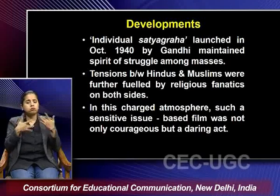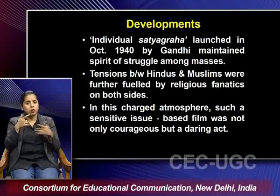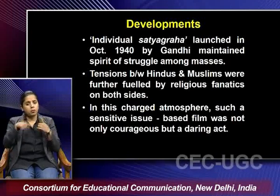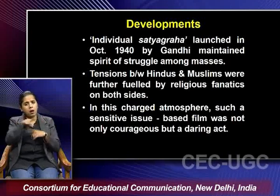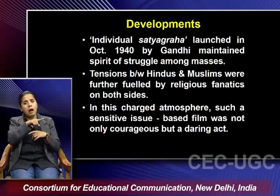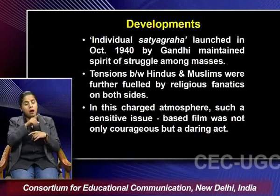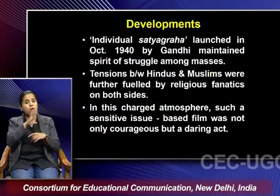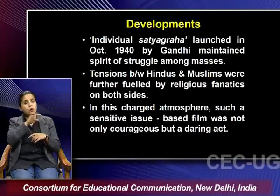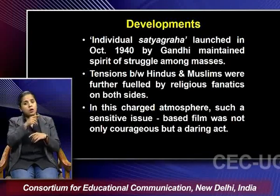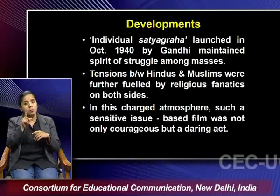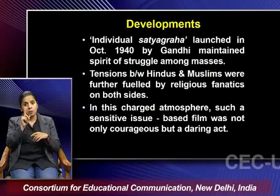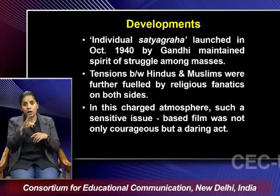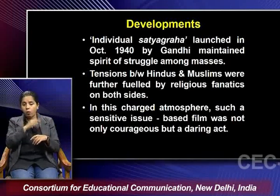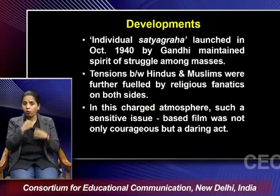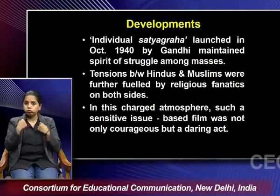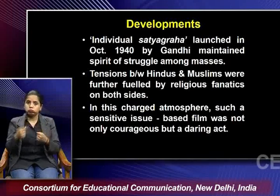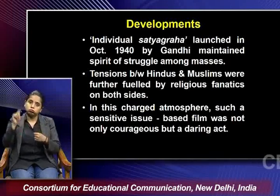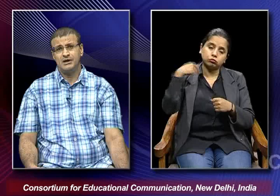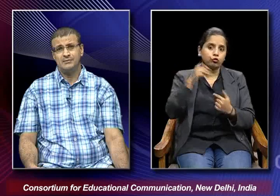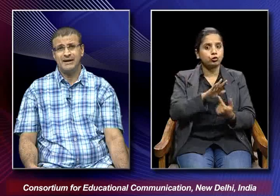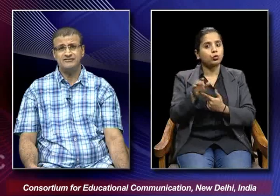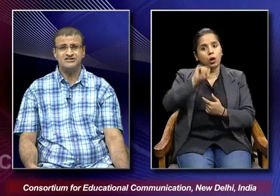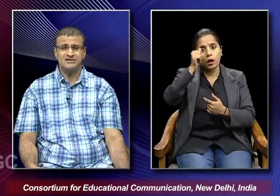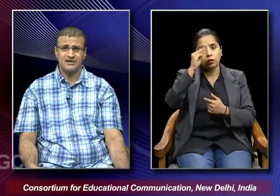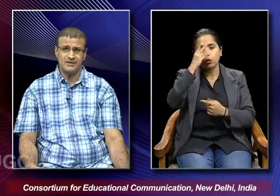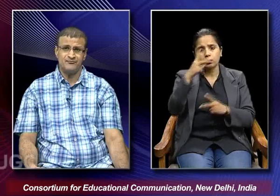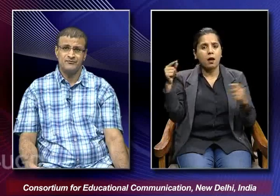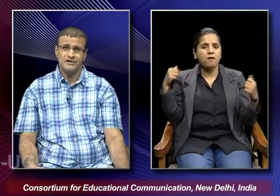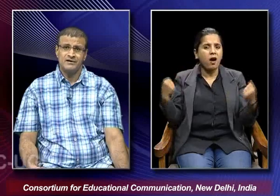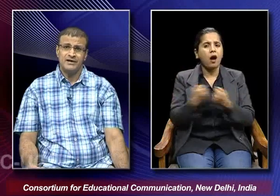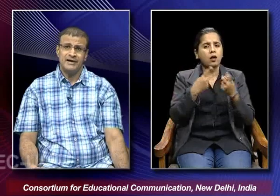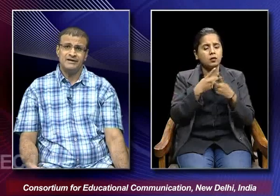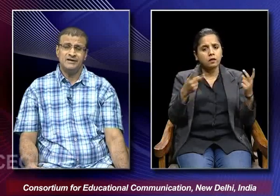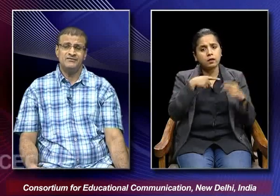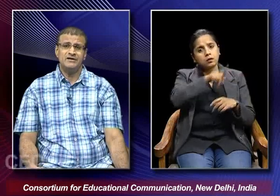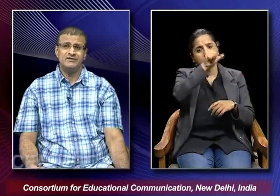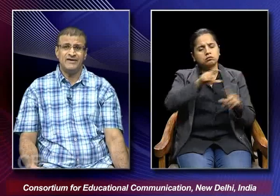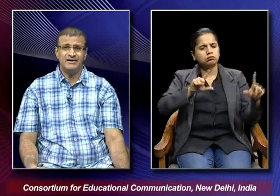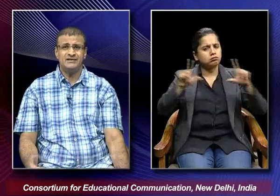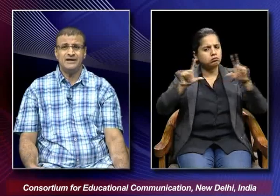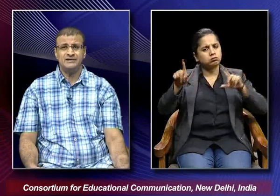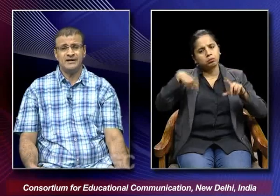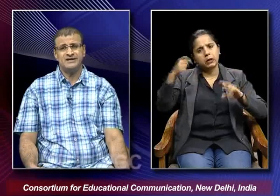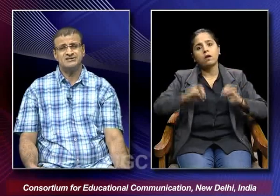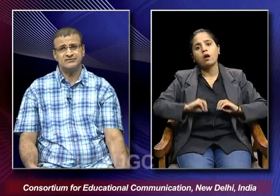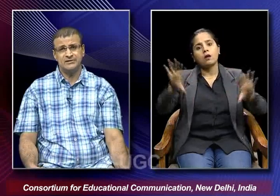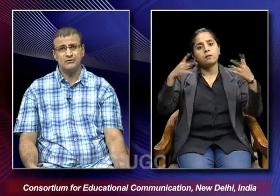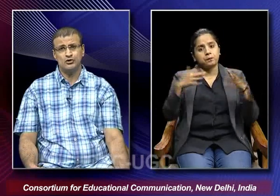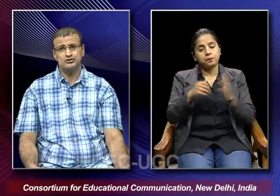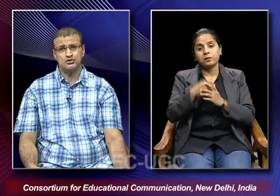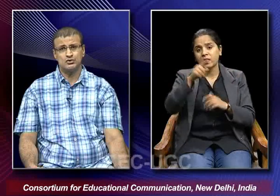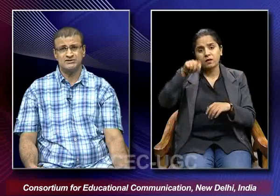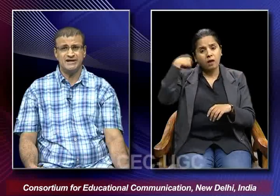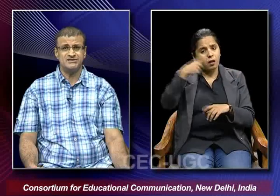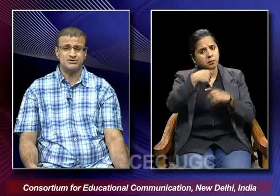him but also a very daring kind of an act by vishantaram and we find that as the film